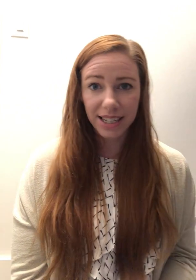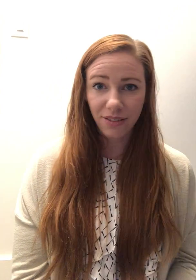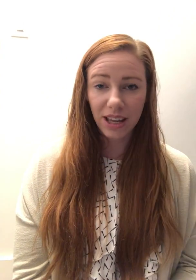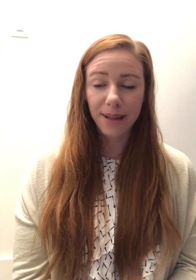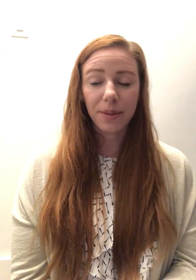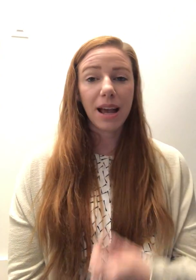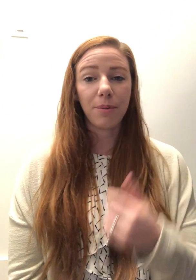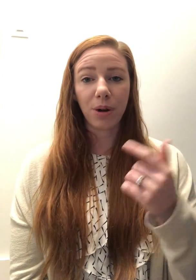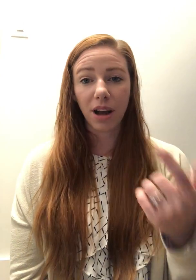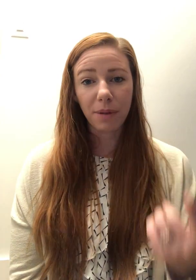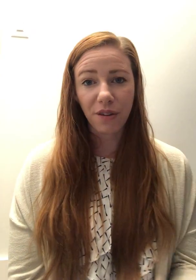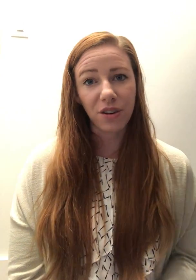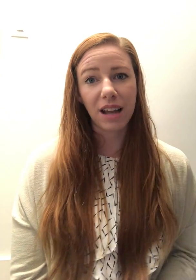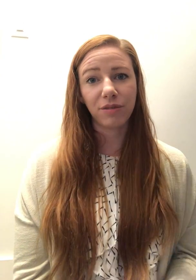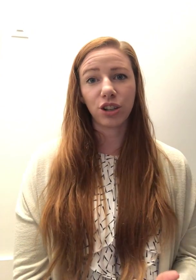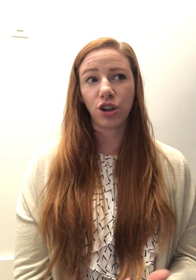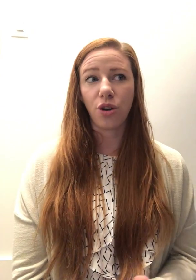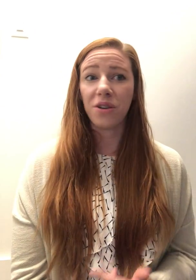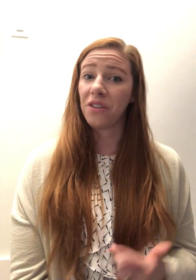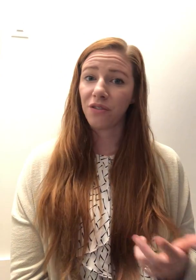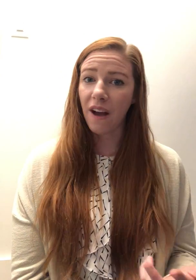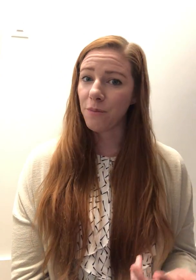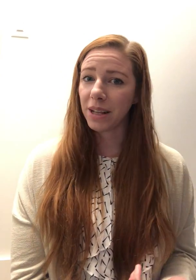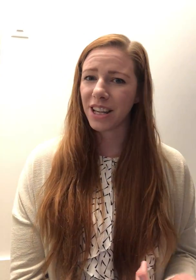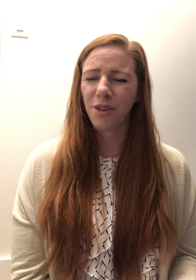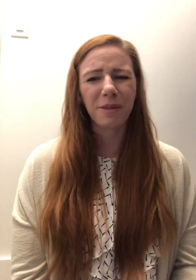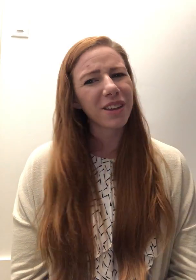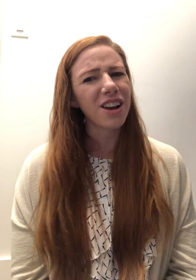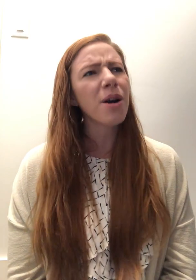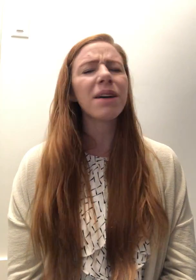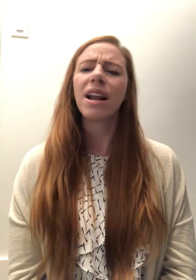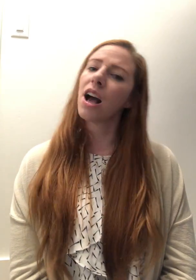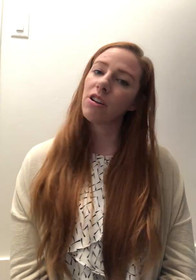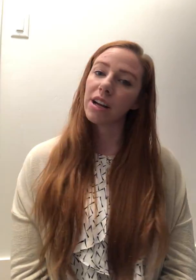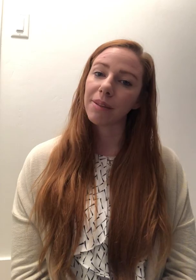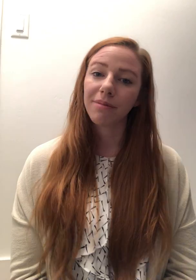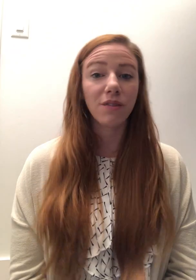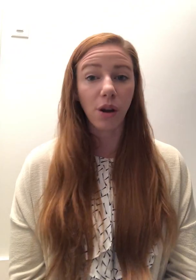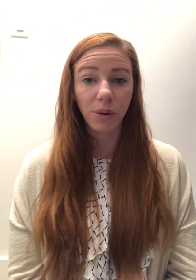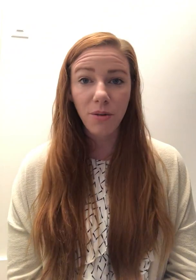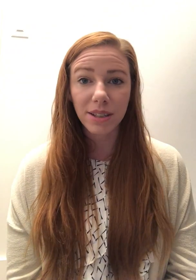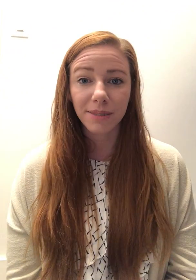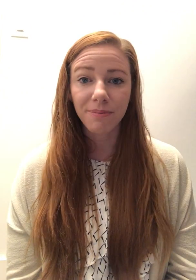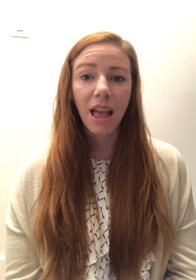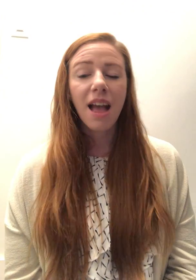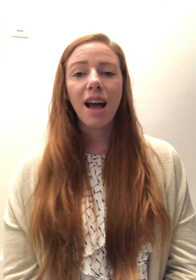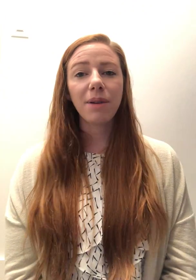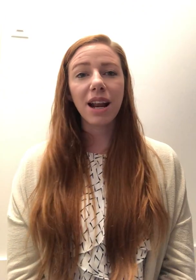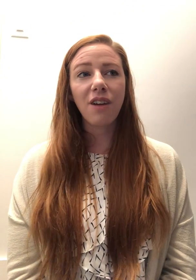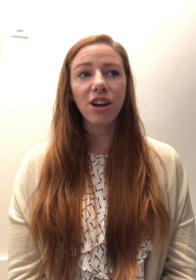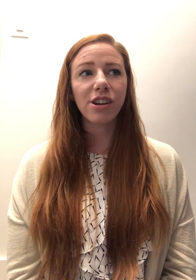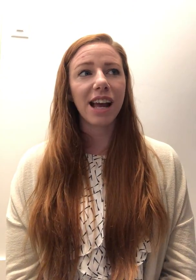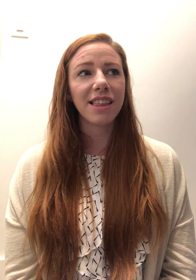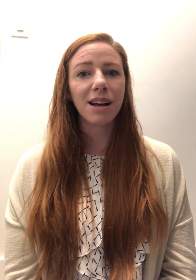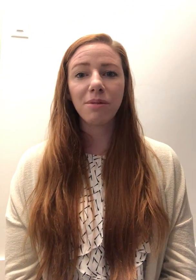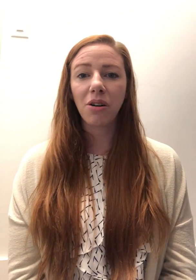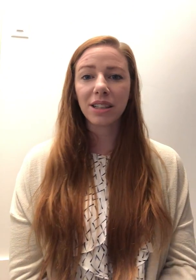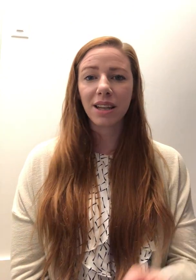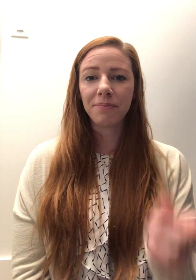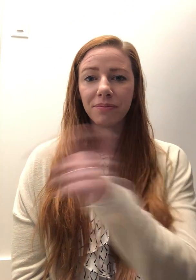the TV, I'm putting on my favorite Netflix show. And then five minutes later, I'm like, you know, I'm kind of hungry, even though I really wasn't. I'm kind of hungry. I think I'm going to get some